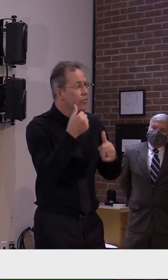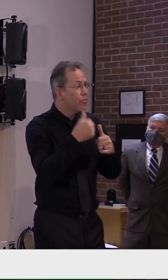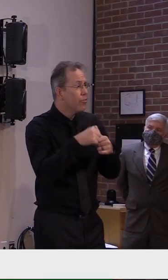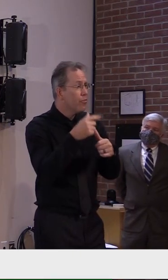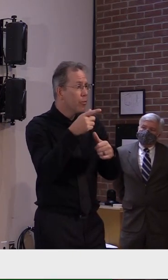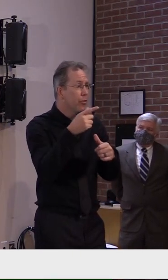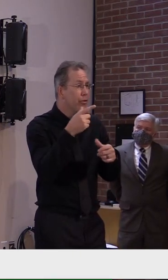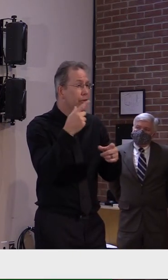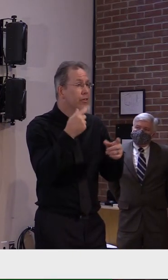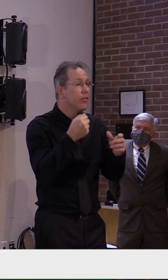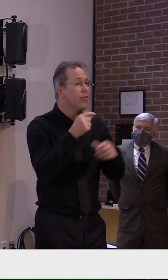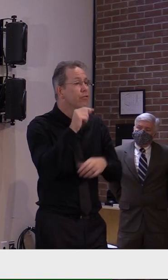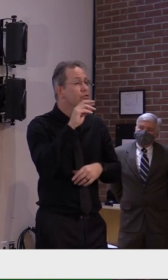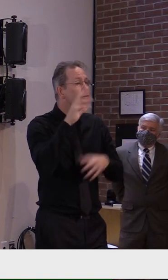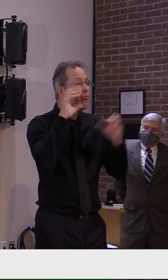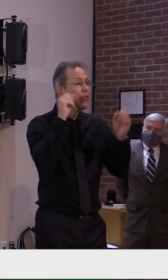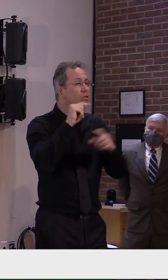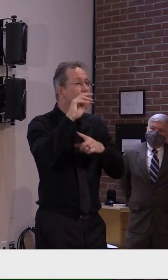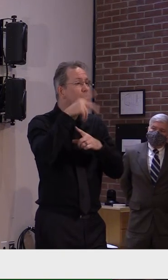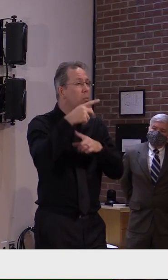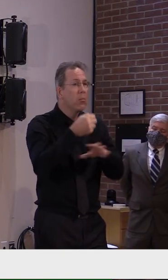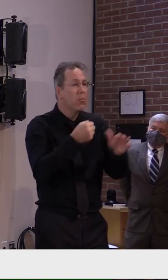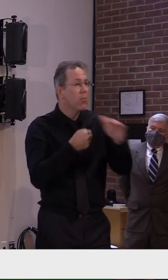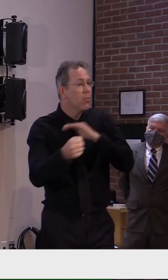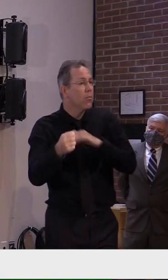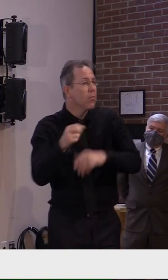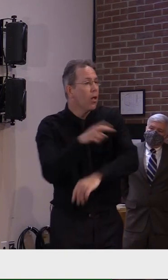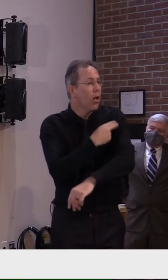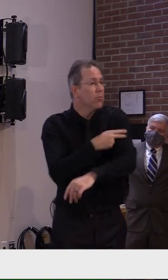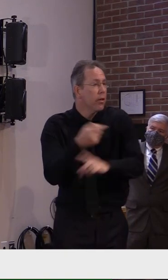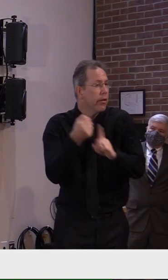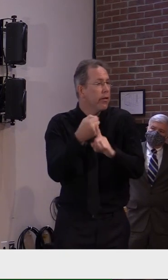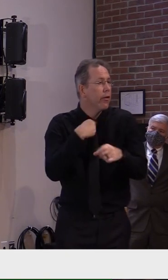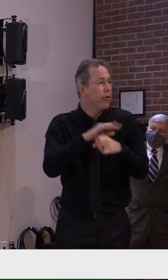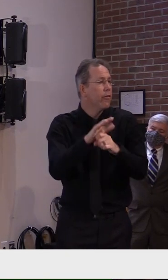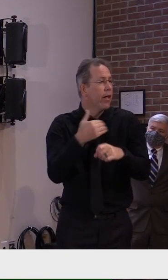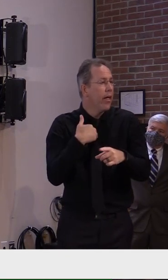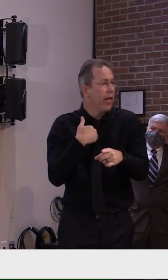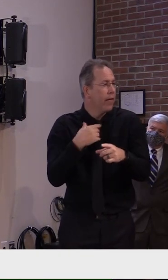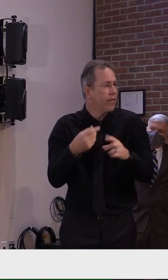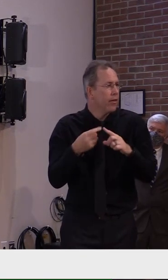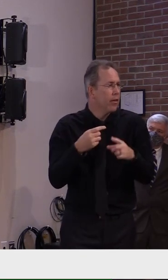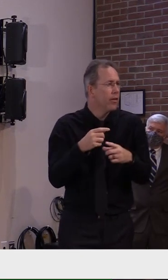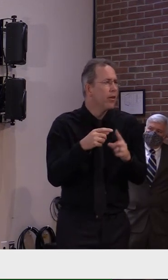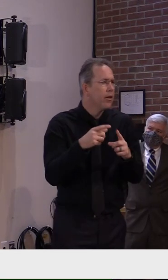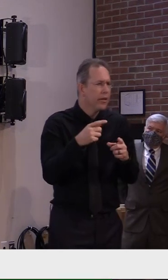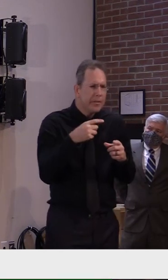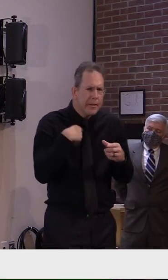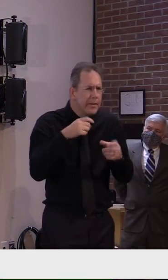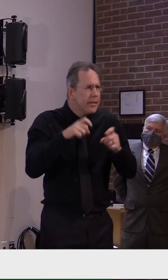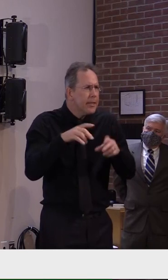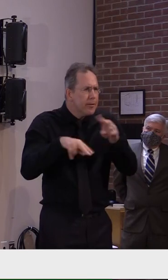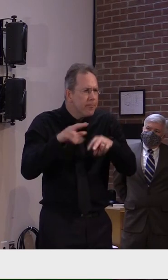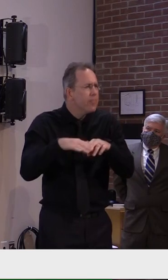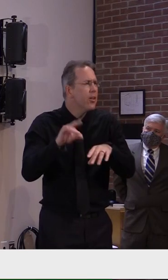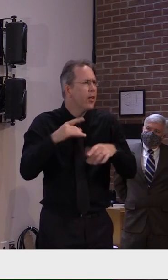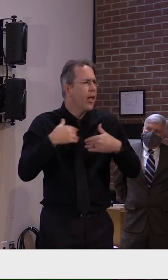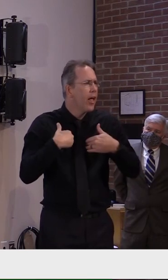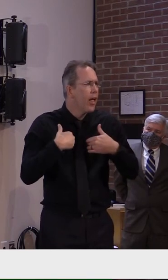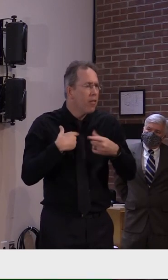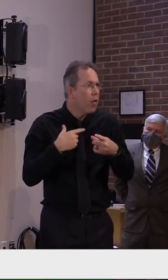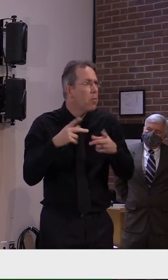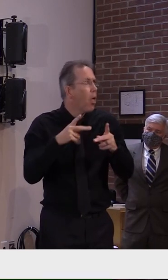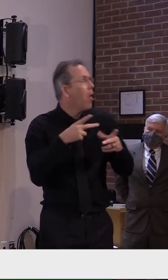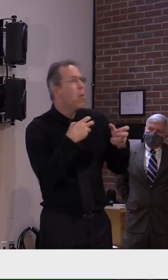week or so that states will begin receiving this from the federal government. I don't want to put too much false hope or potentially